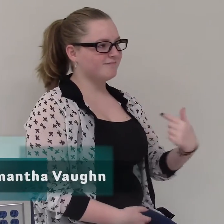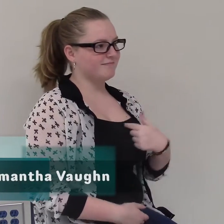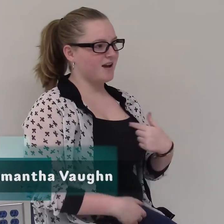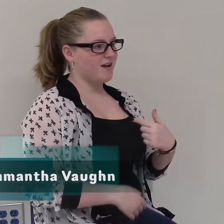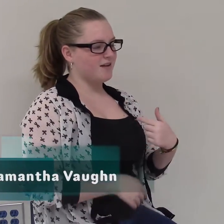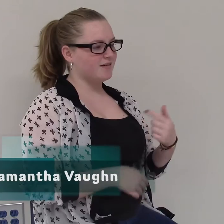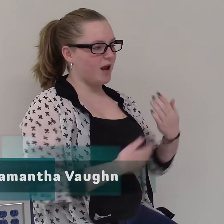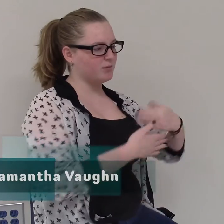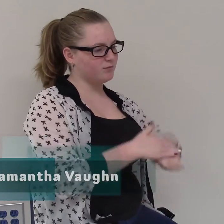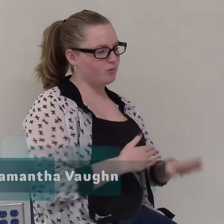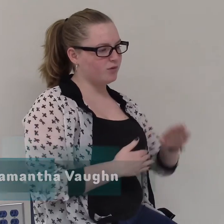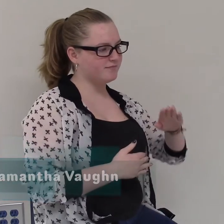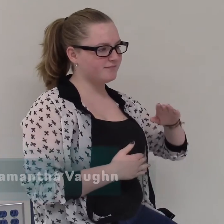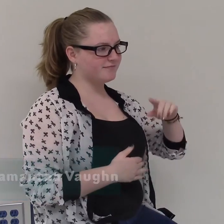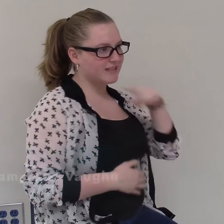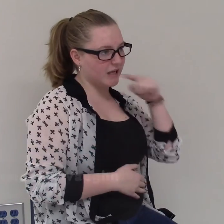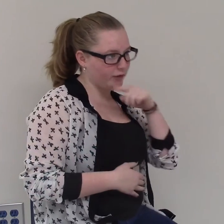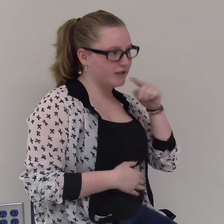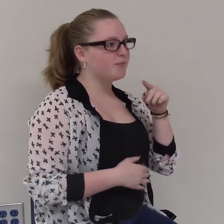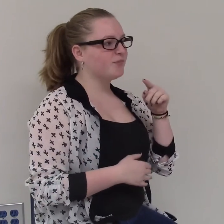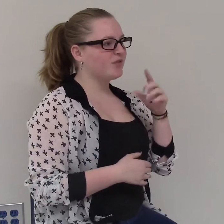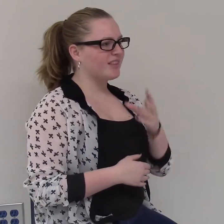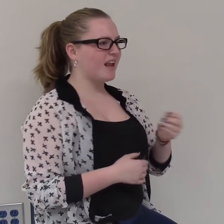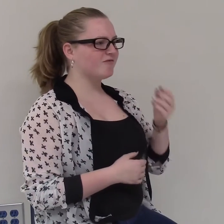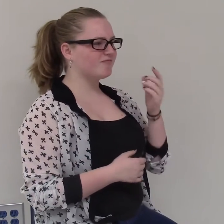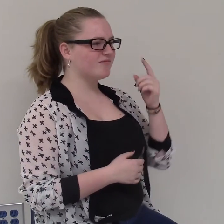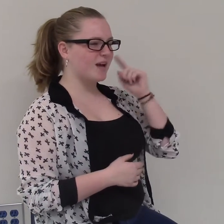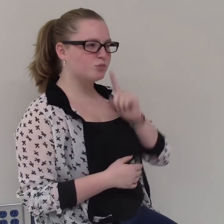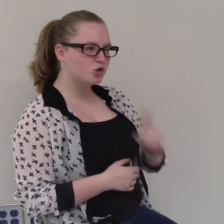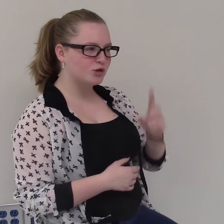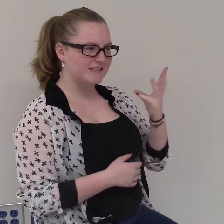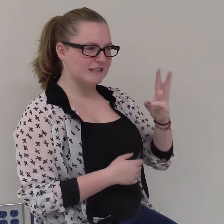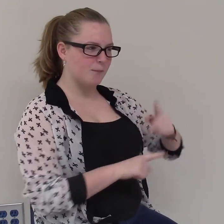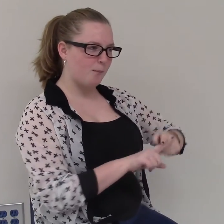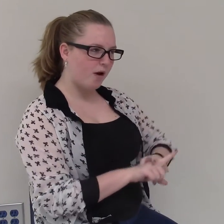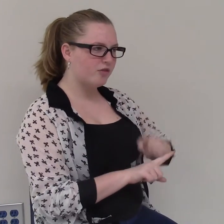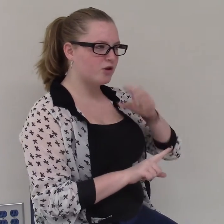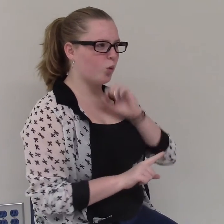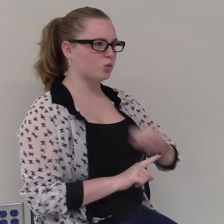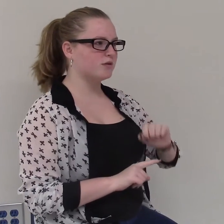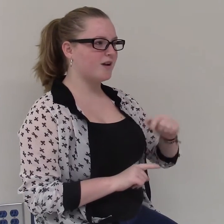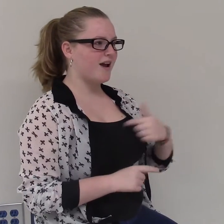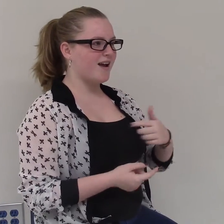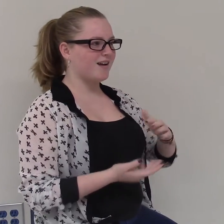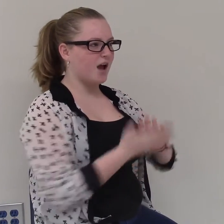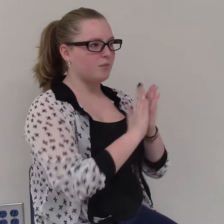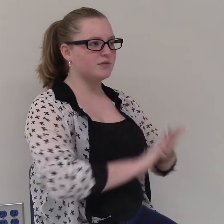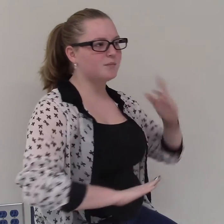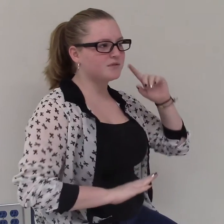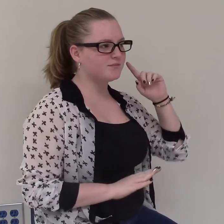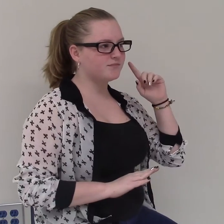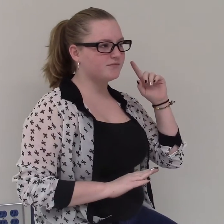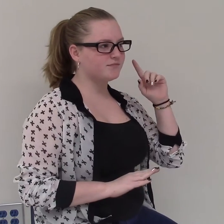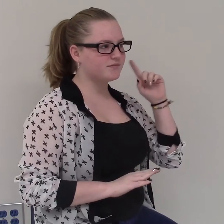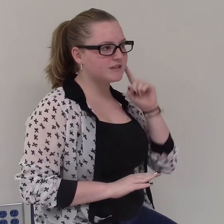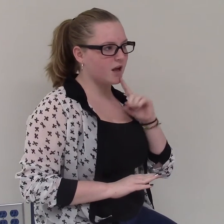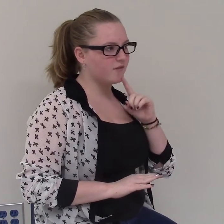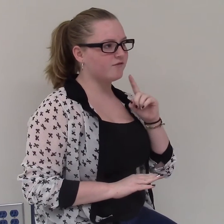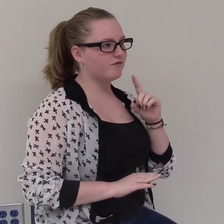I was born hearing. Then, when I was 16 months old, I became deaf. I got really